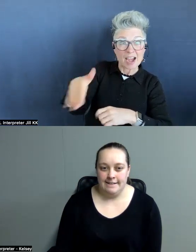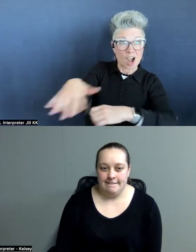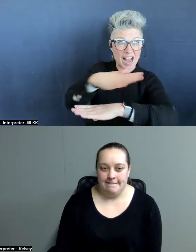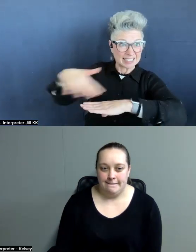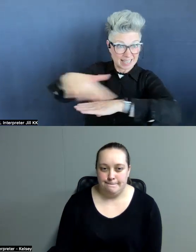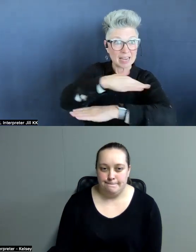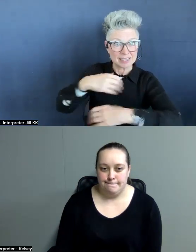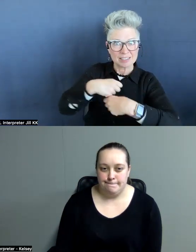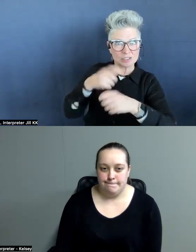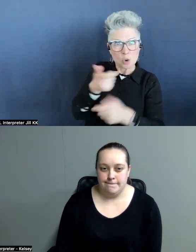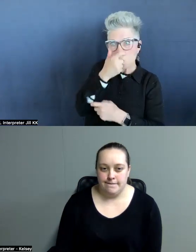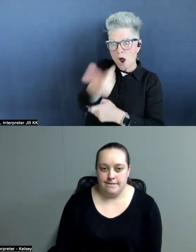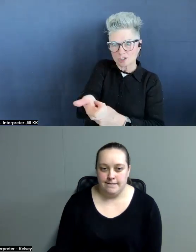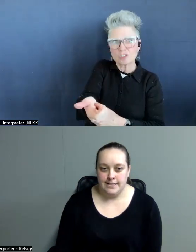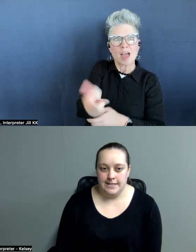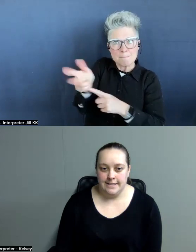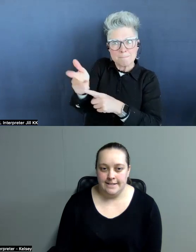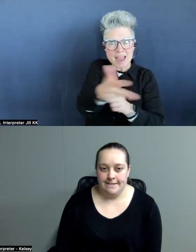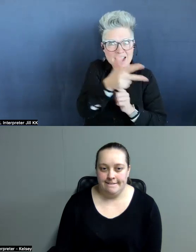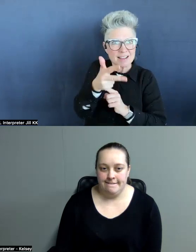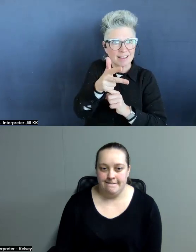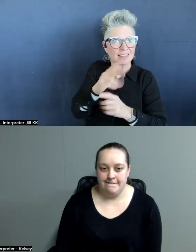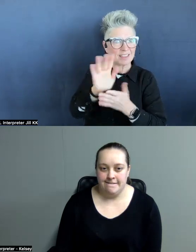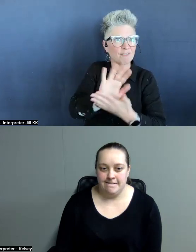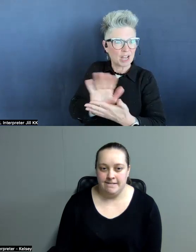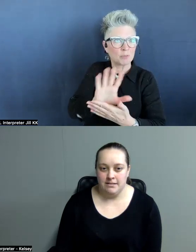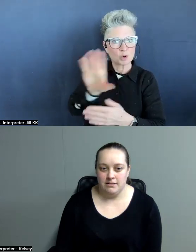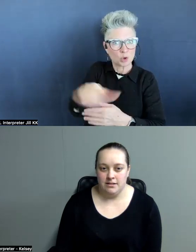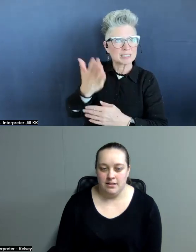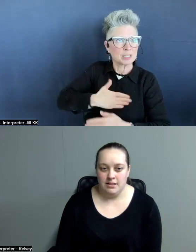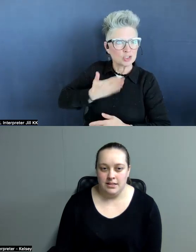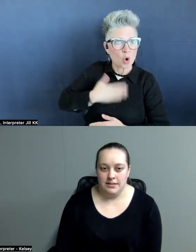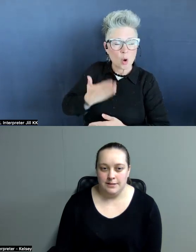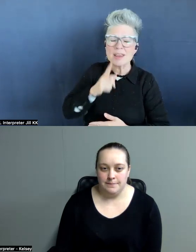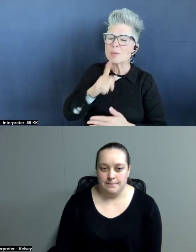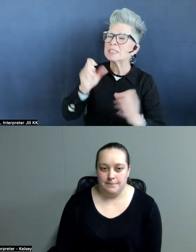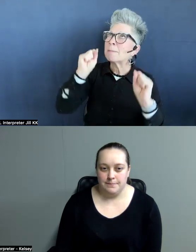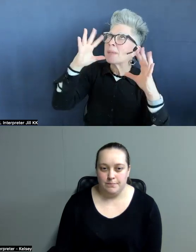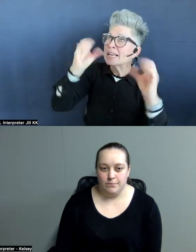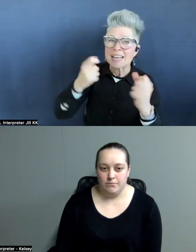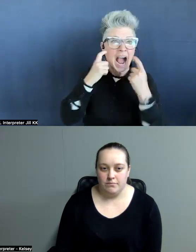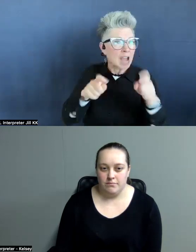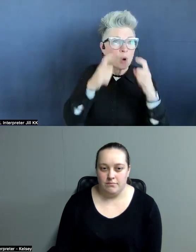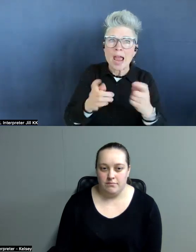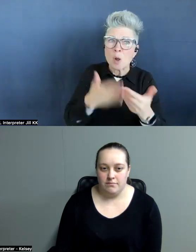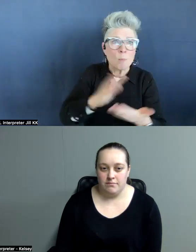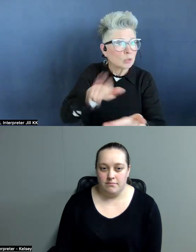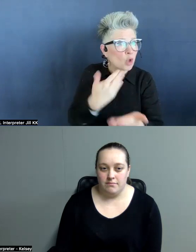make the film Christmas joy. And it was amazing. I cried almost the whole entire time.